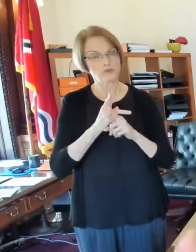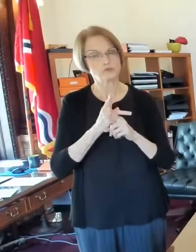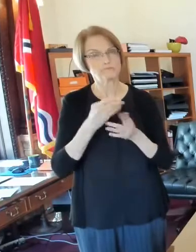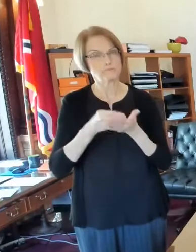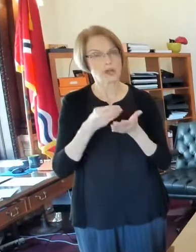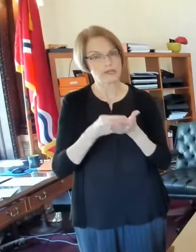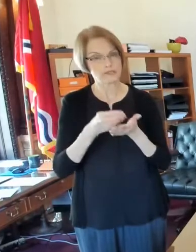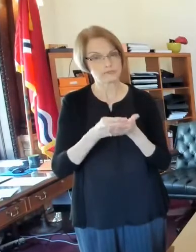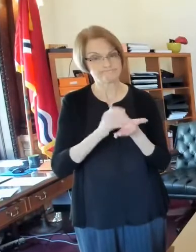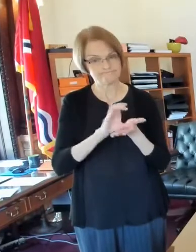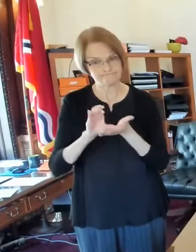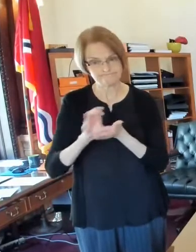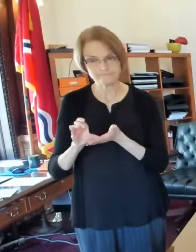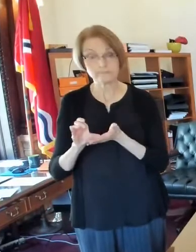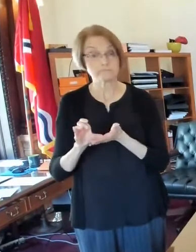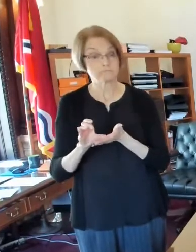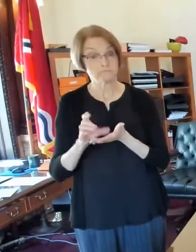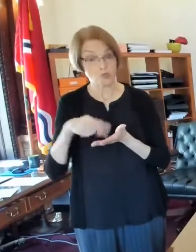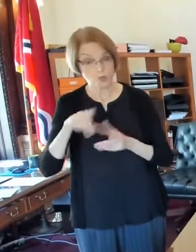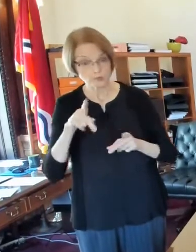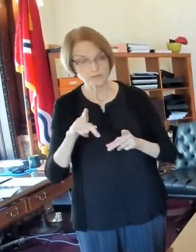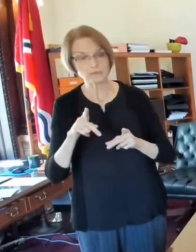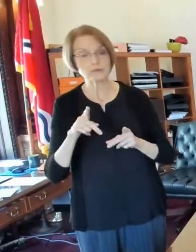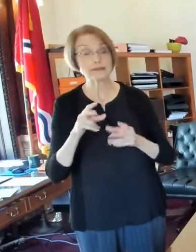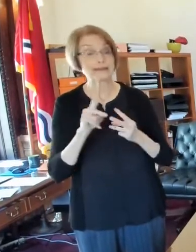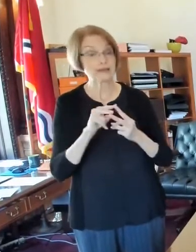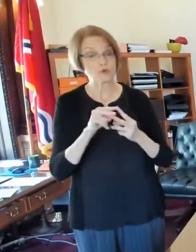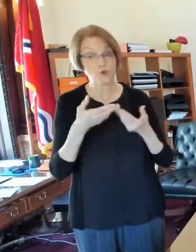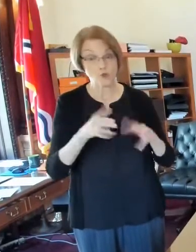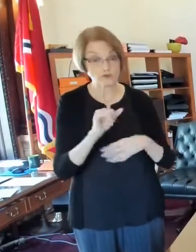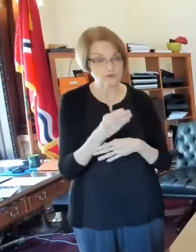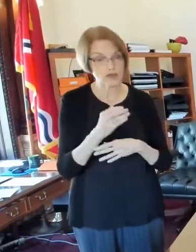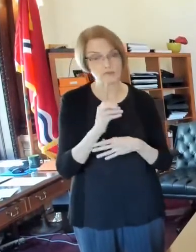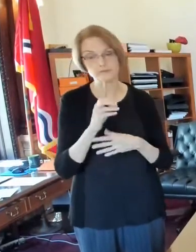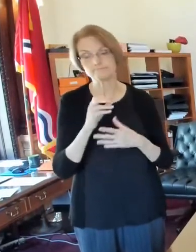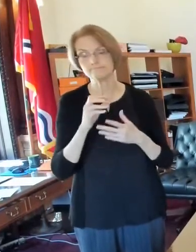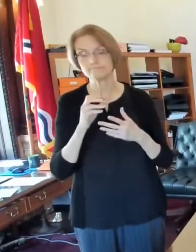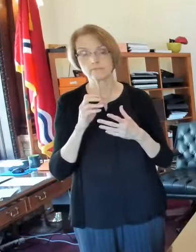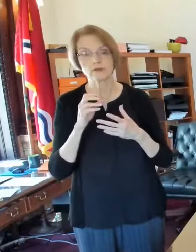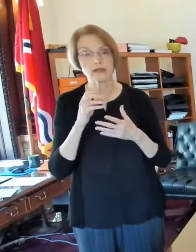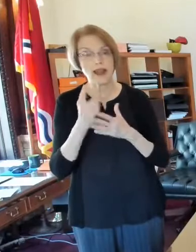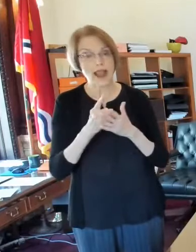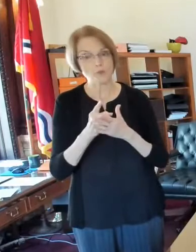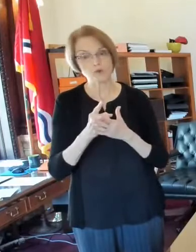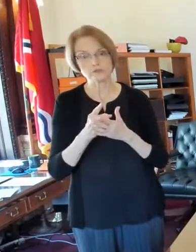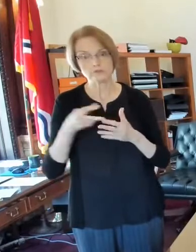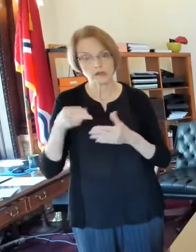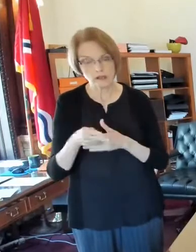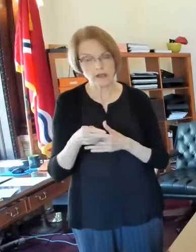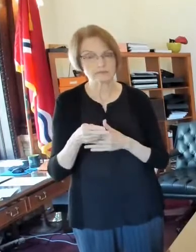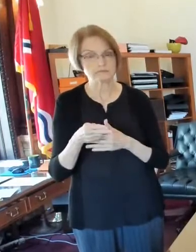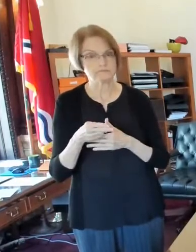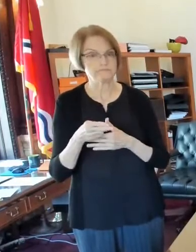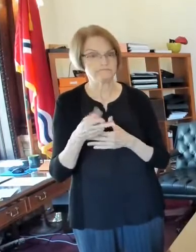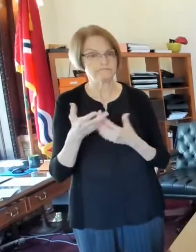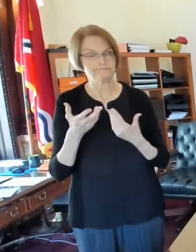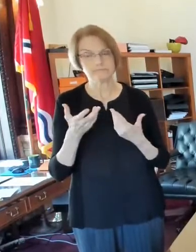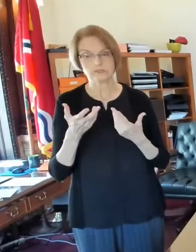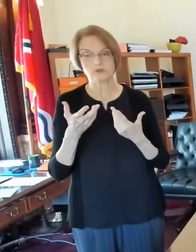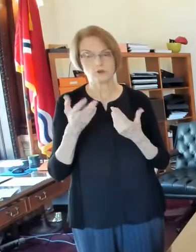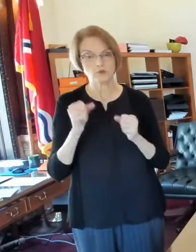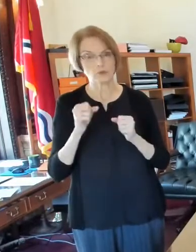unemployed or their hours have been cut as a result of COVID. So you can get up to three months of rental or mortgage assistance through that.